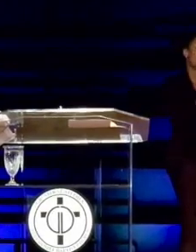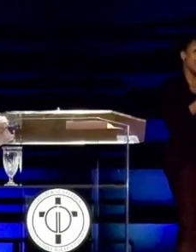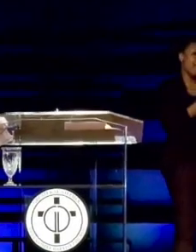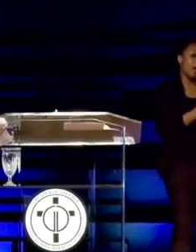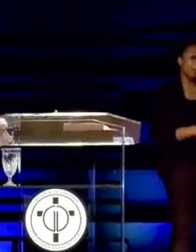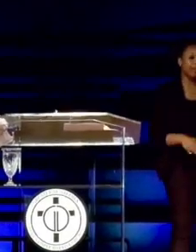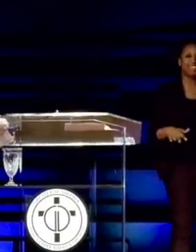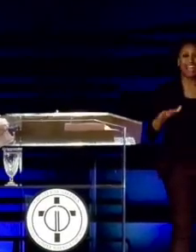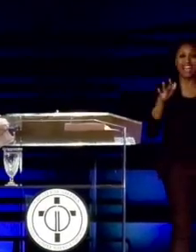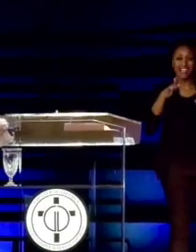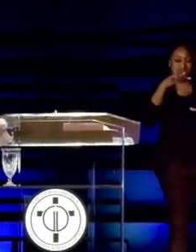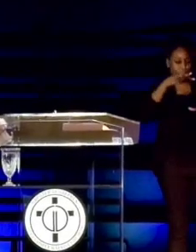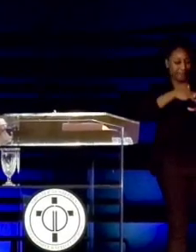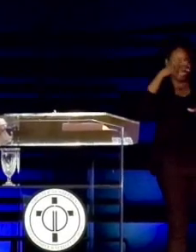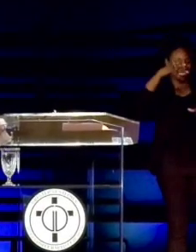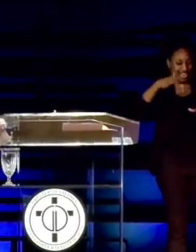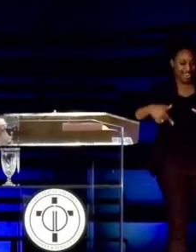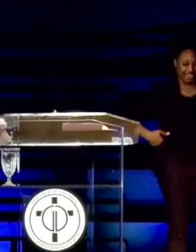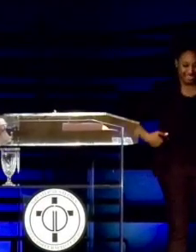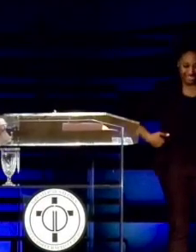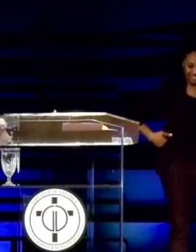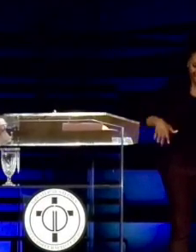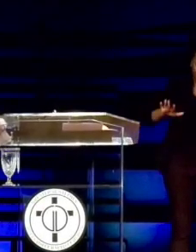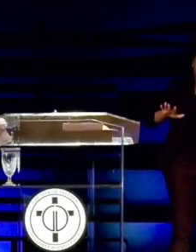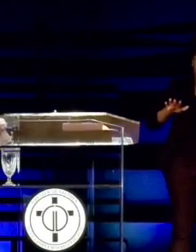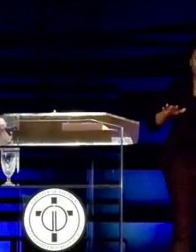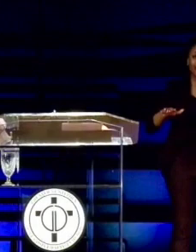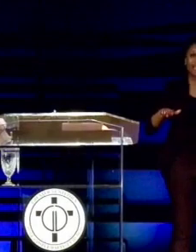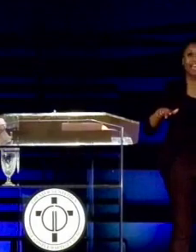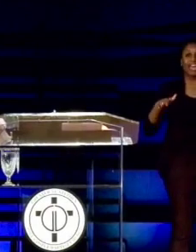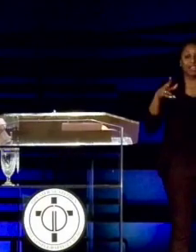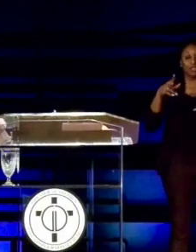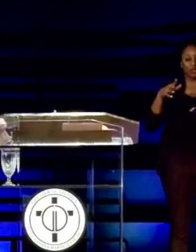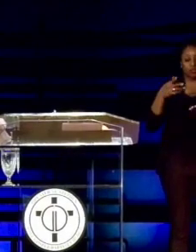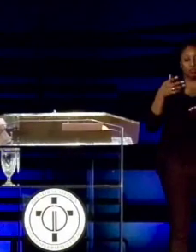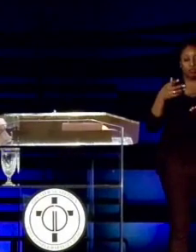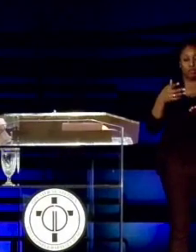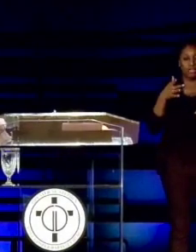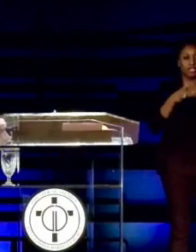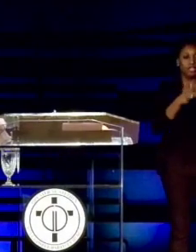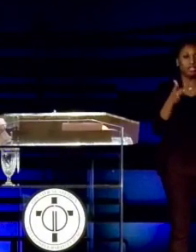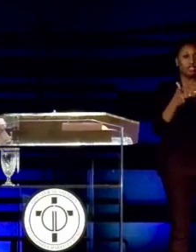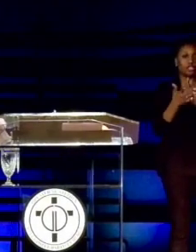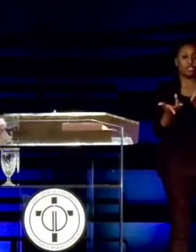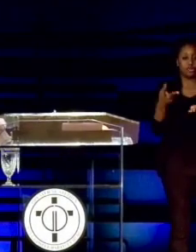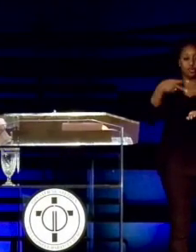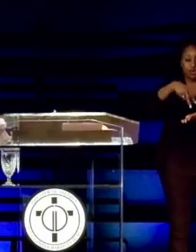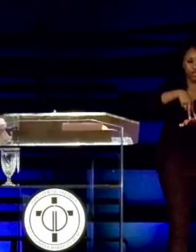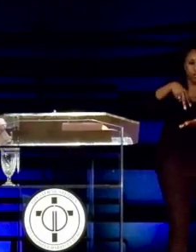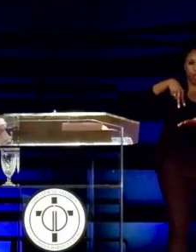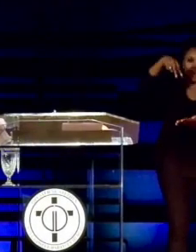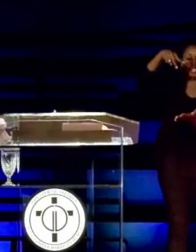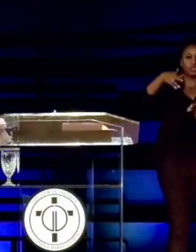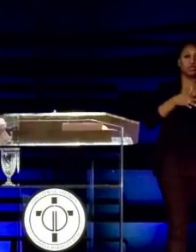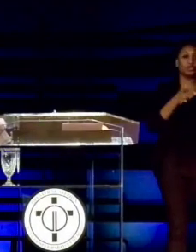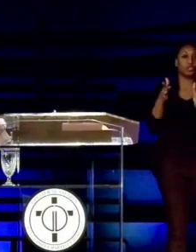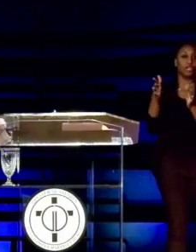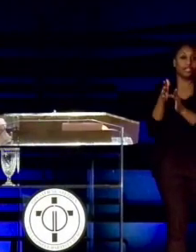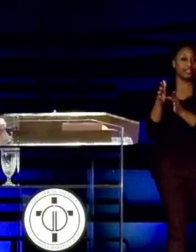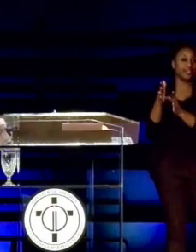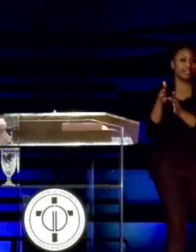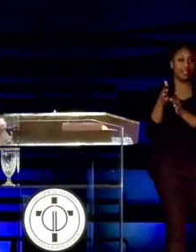I got to put my hand in his side. And a resurrected Jesus. Dr. Stevenson, who is